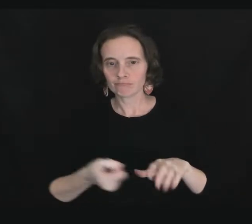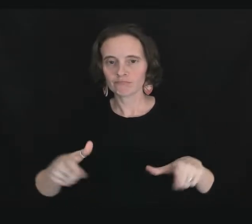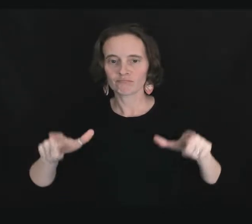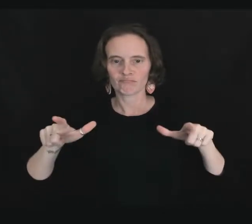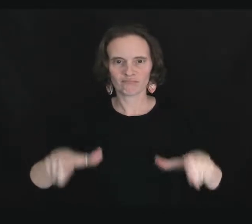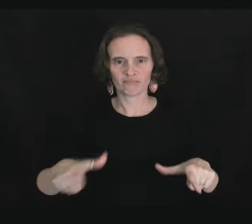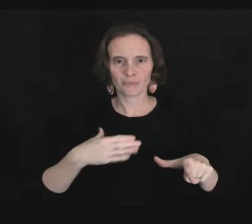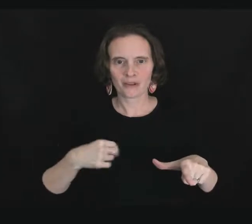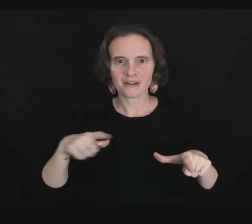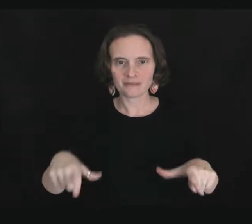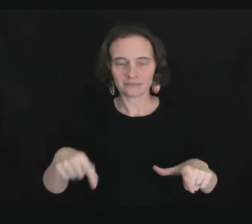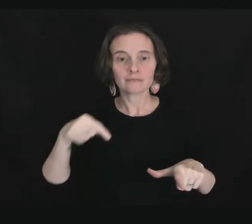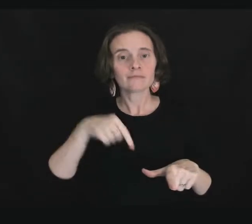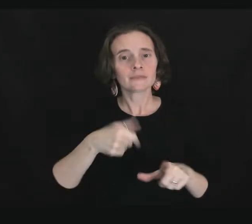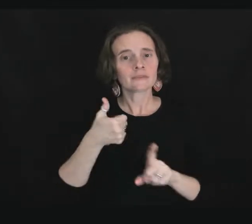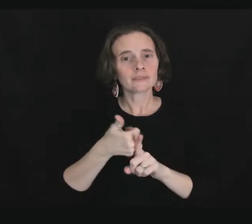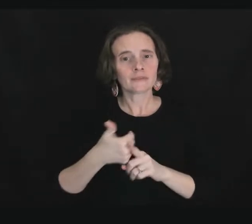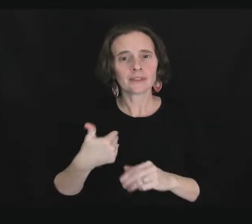Open the box.